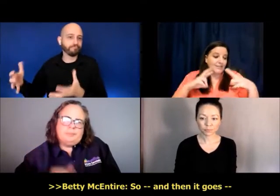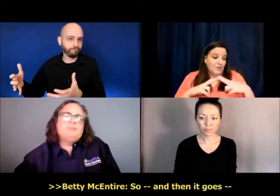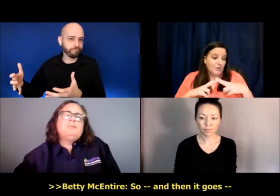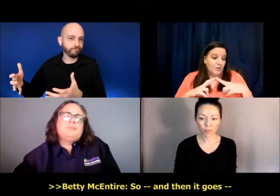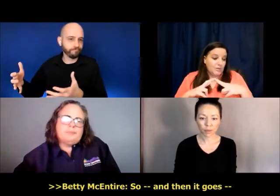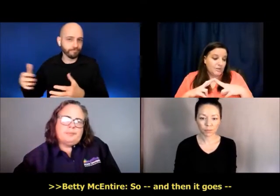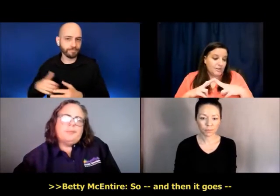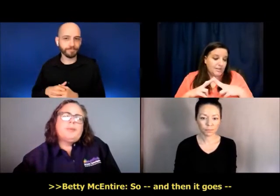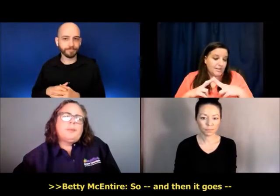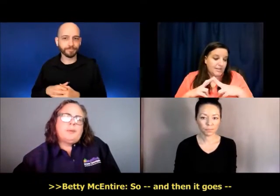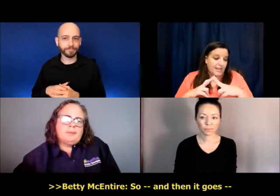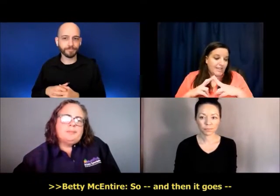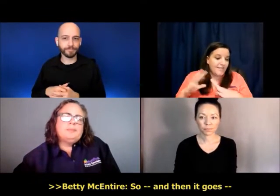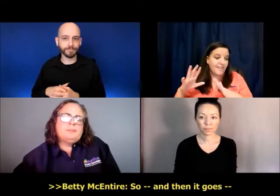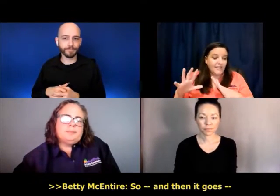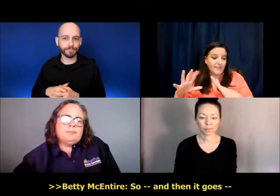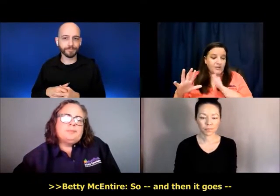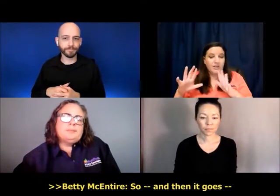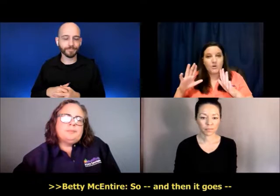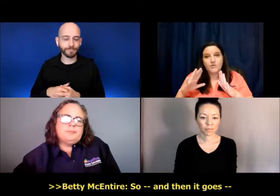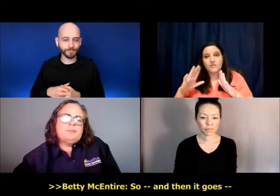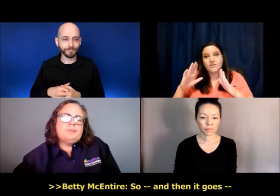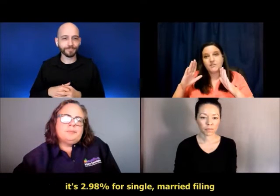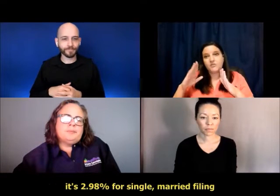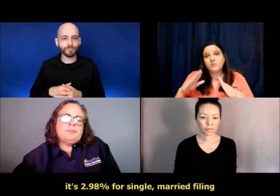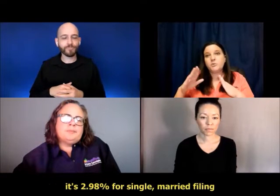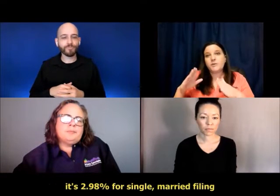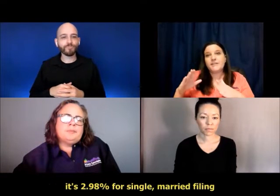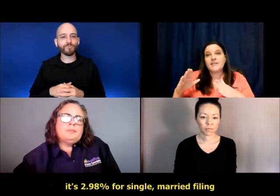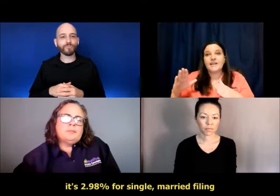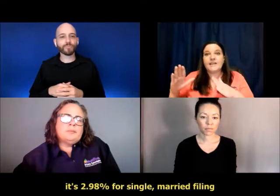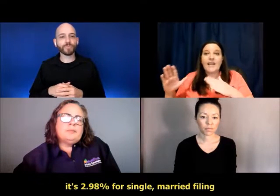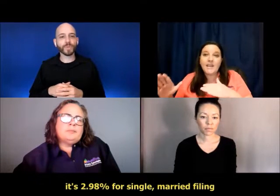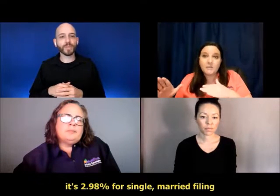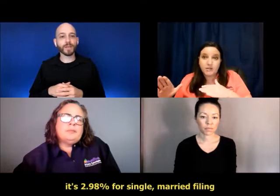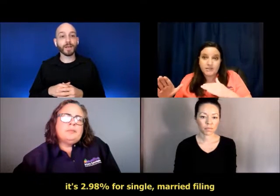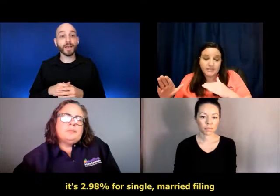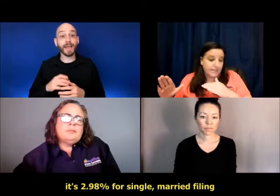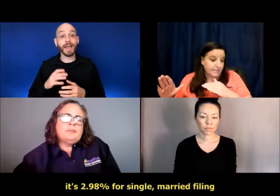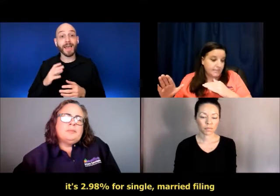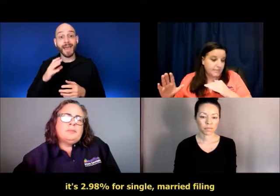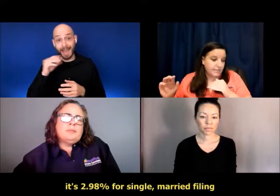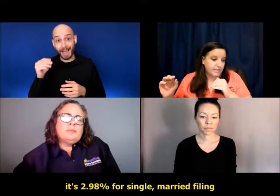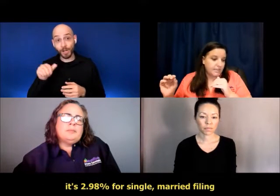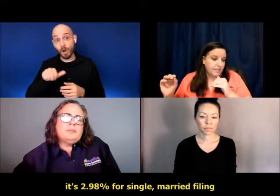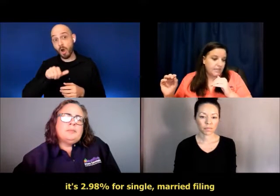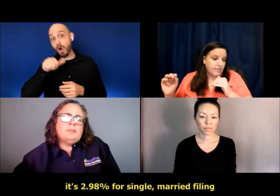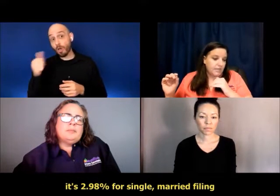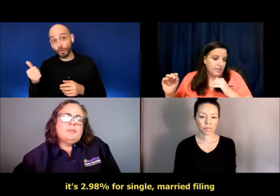So, and then it goes, it's 2.98%